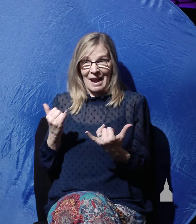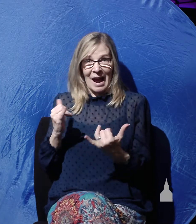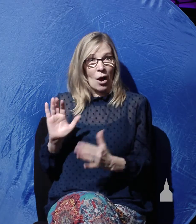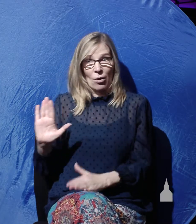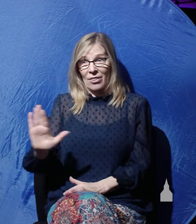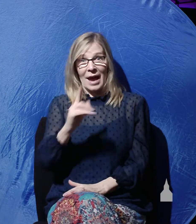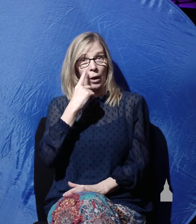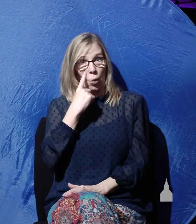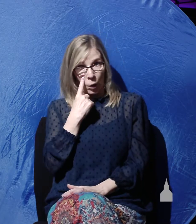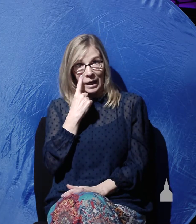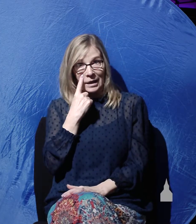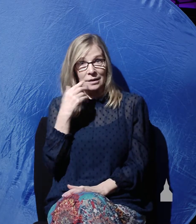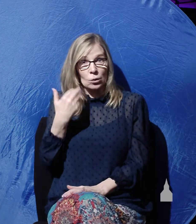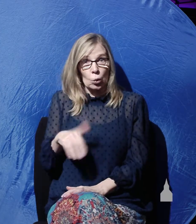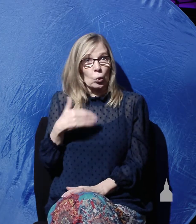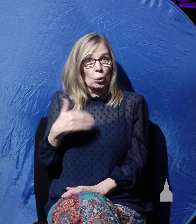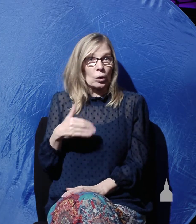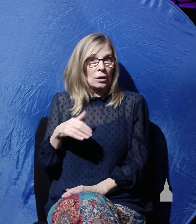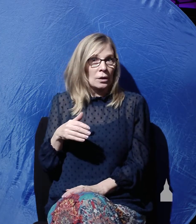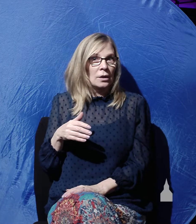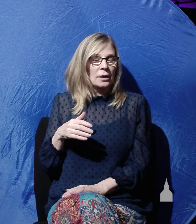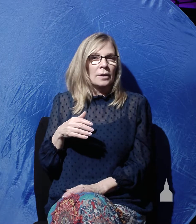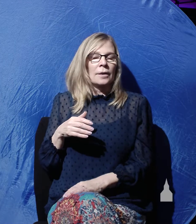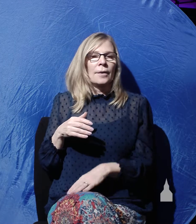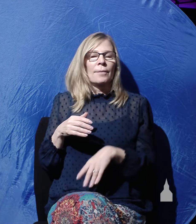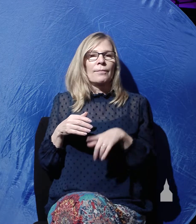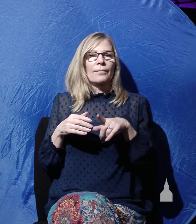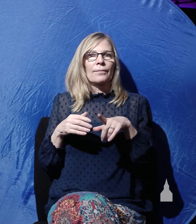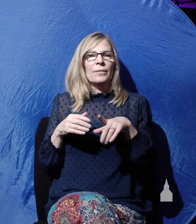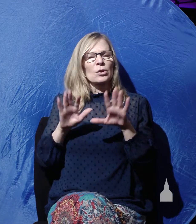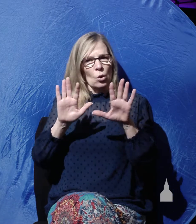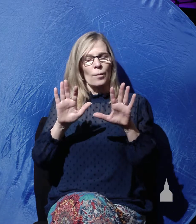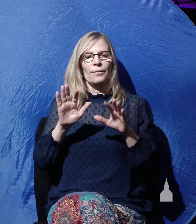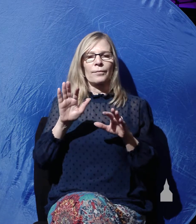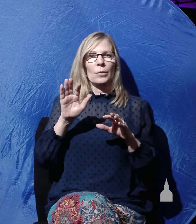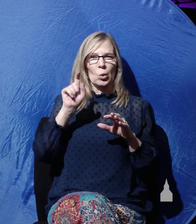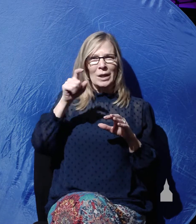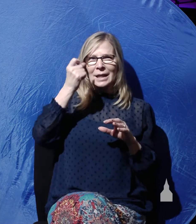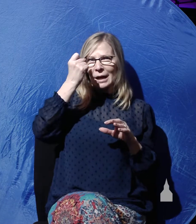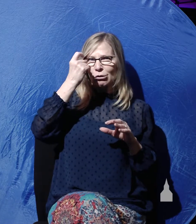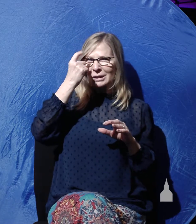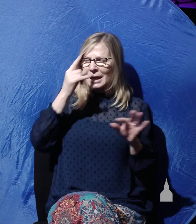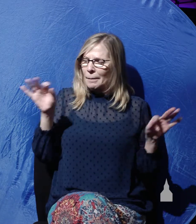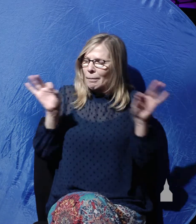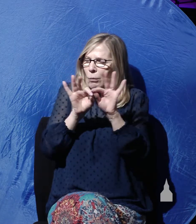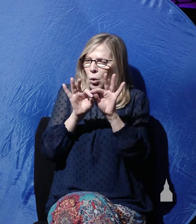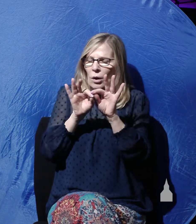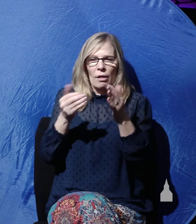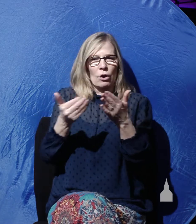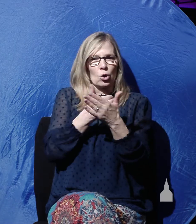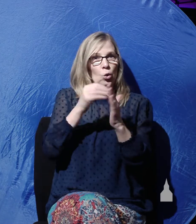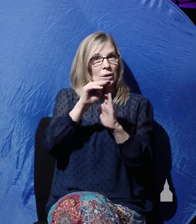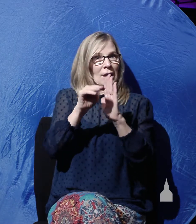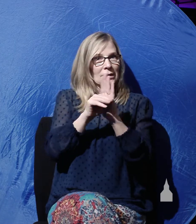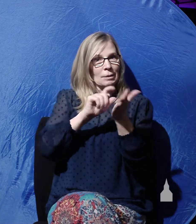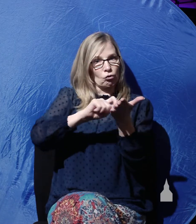to the people. Now, we should understand something very important about the New Testament writers and preachers. Those